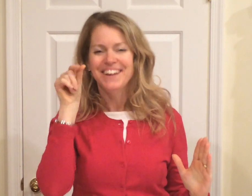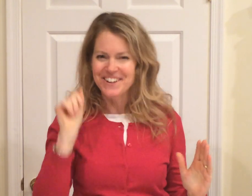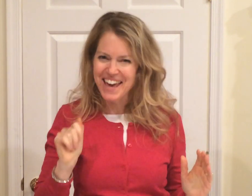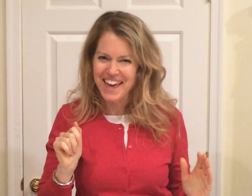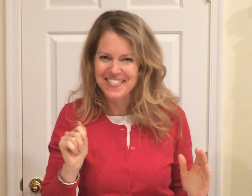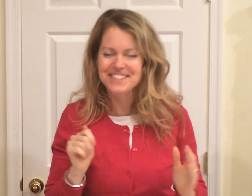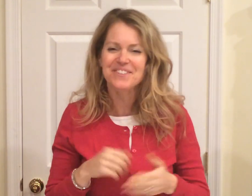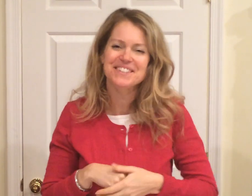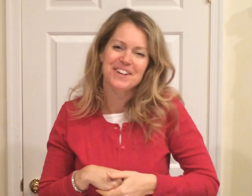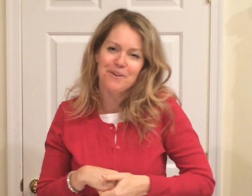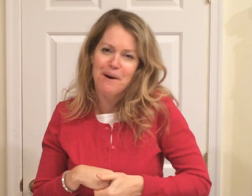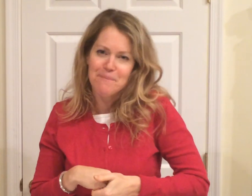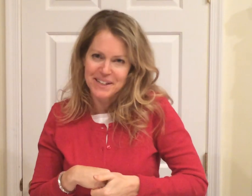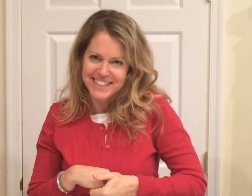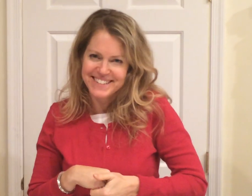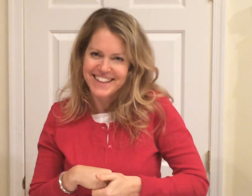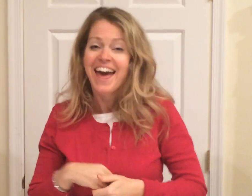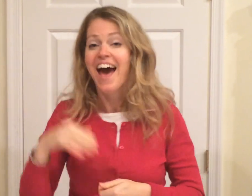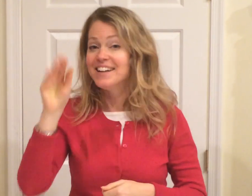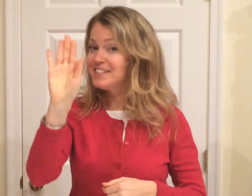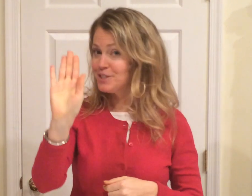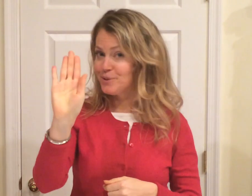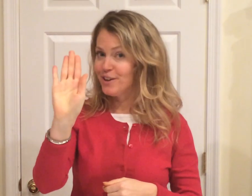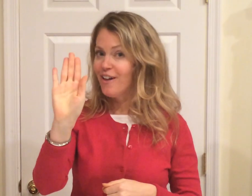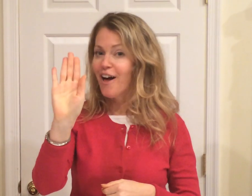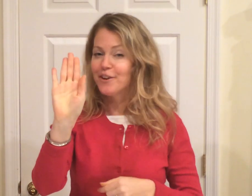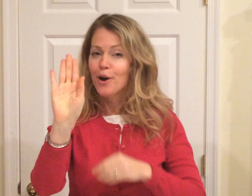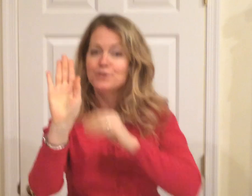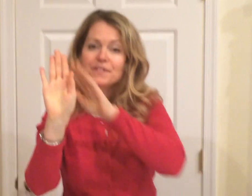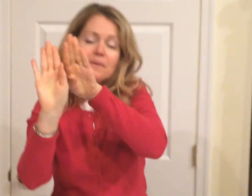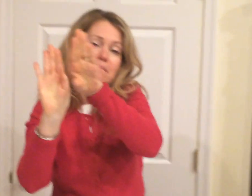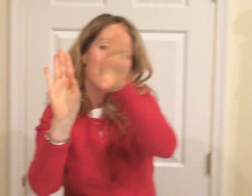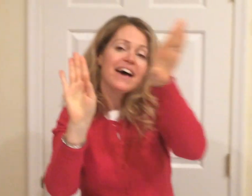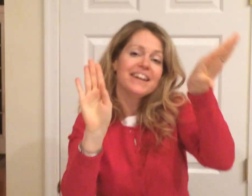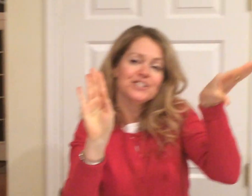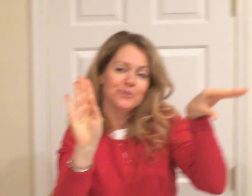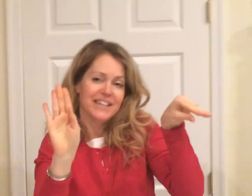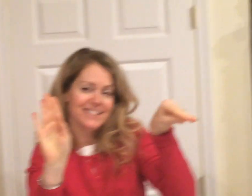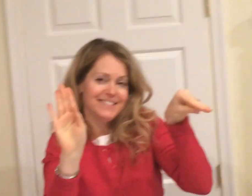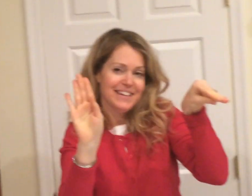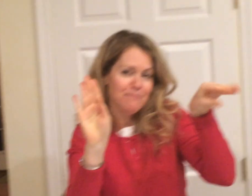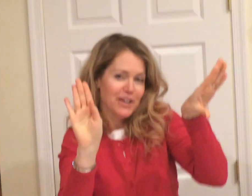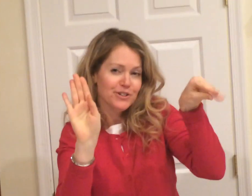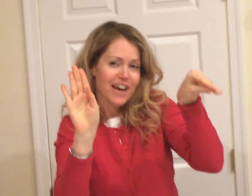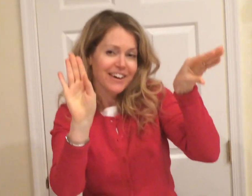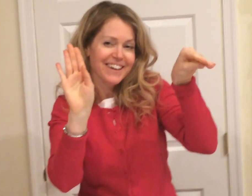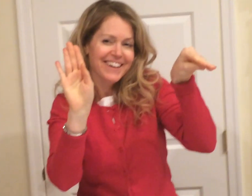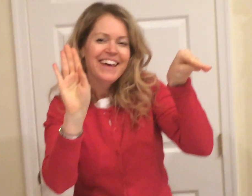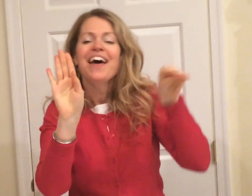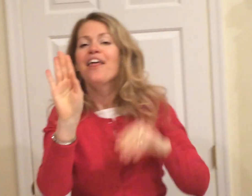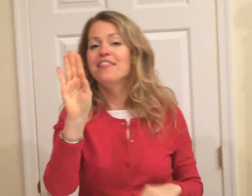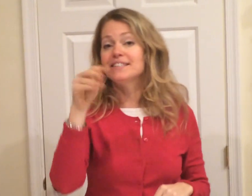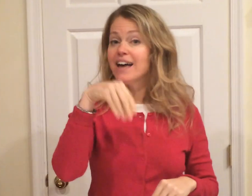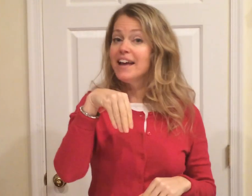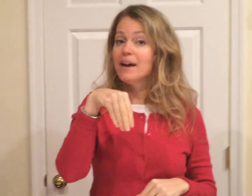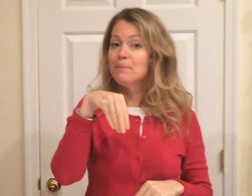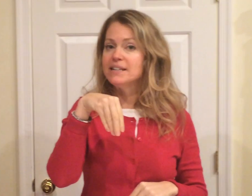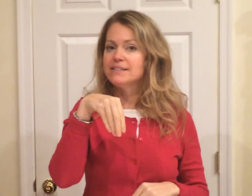Okay, this fun song about Middle East has Israel on the coast of the Mediterranean Sea. And make your duck. The Sinai Peninsula